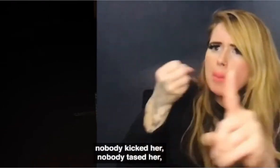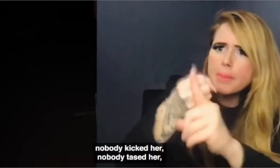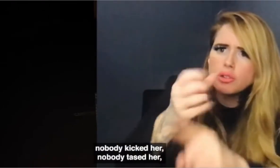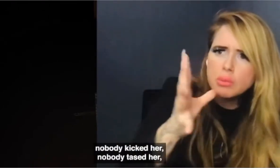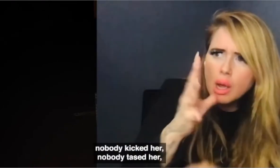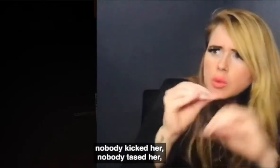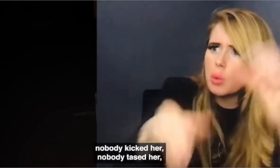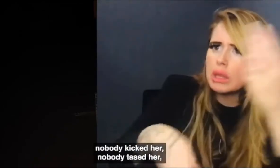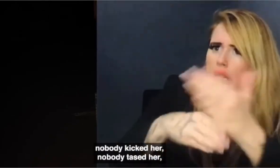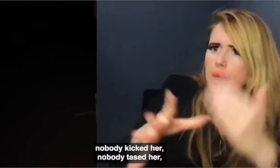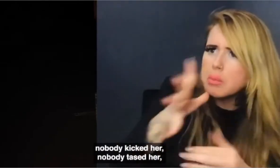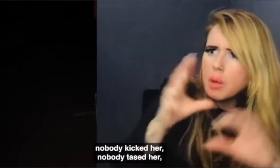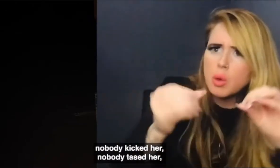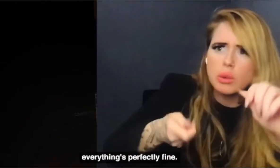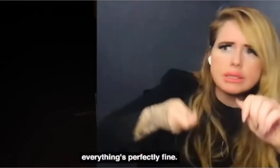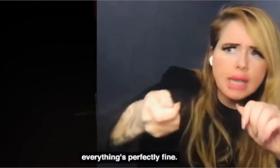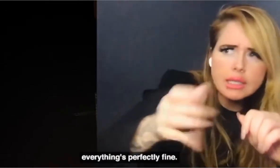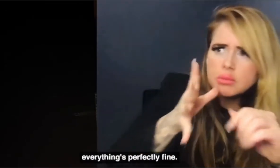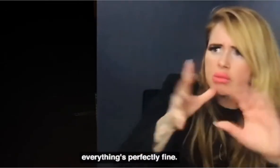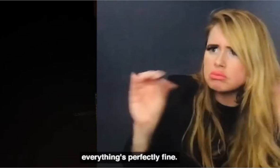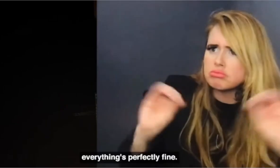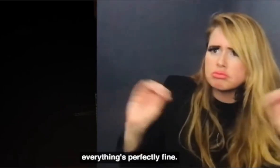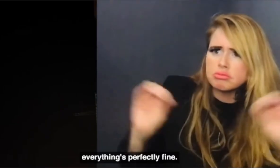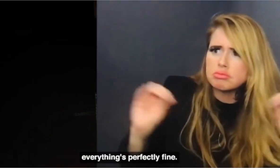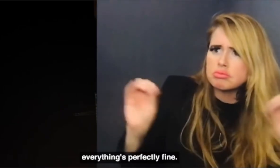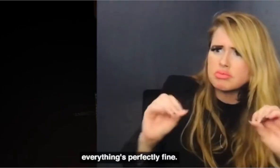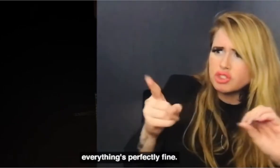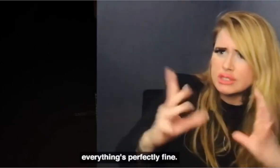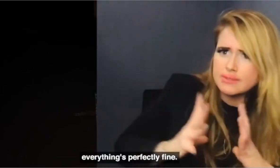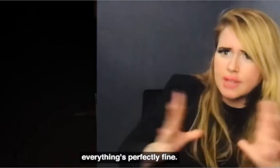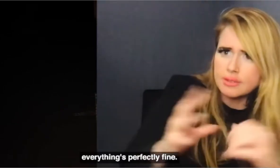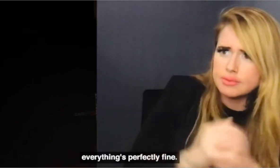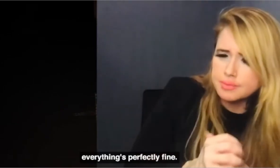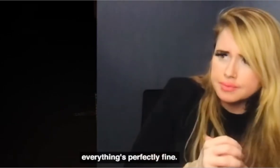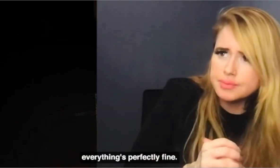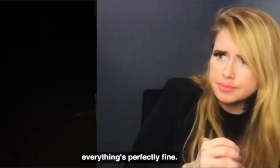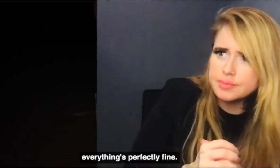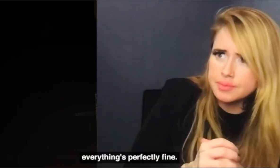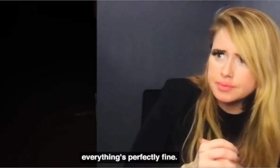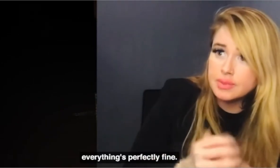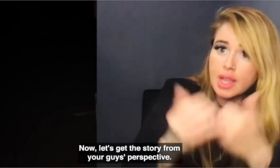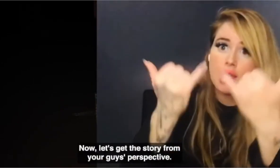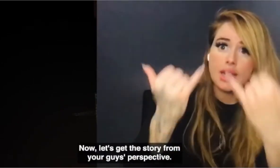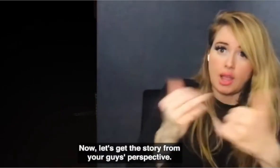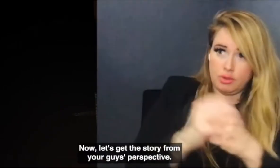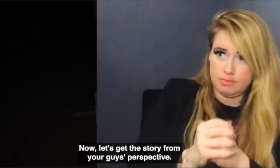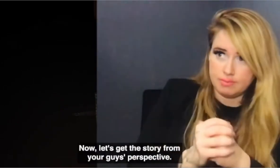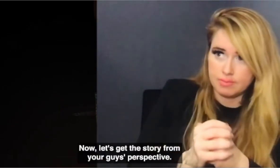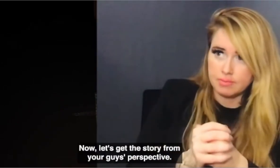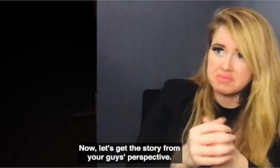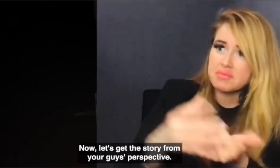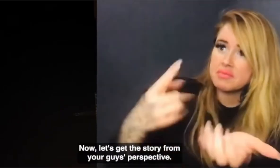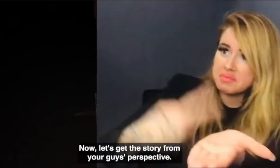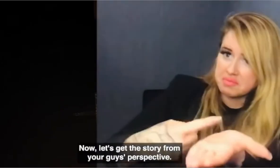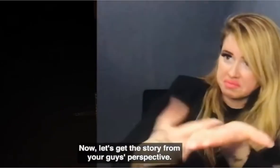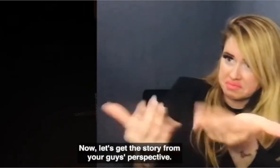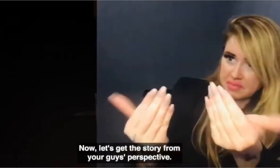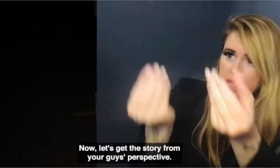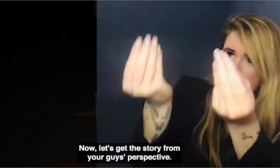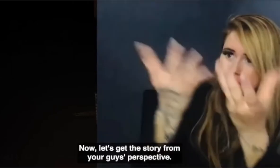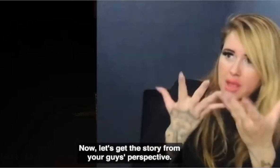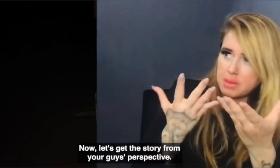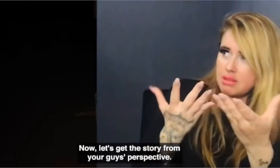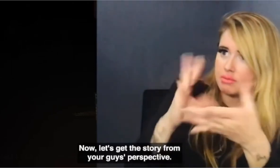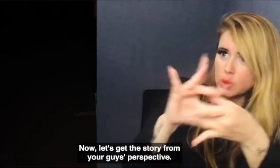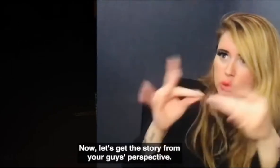punched her nobody took her nobody tased her everything's perfectly fine now let's get the story in your guys